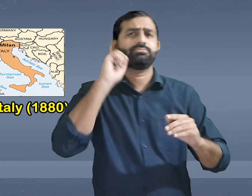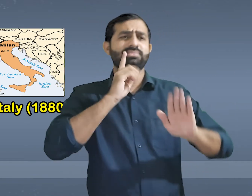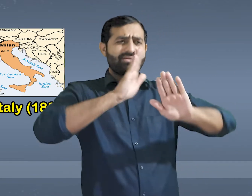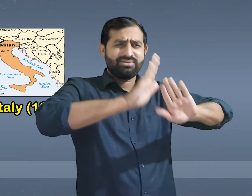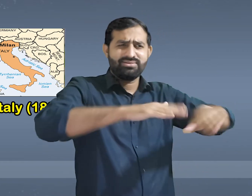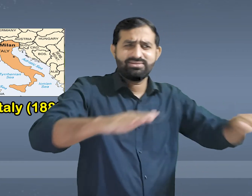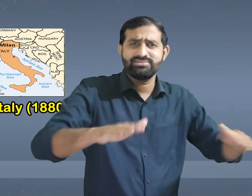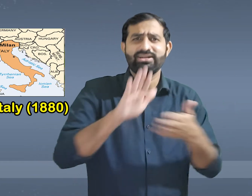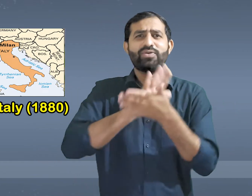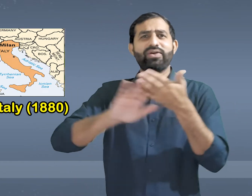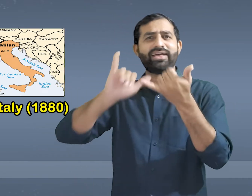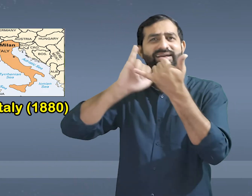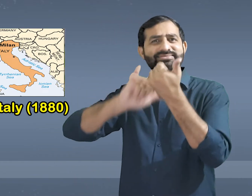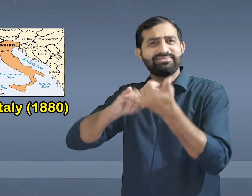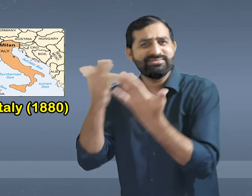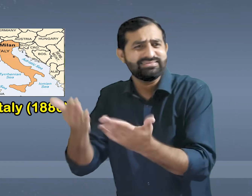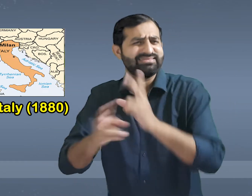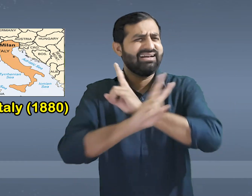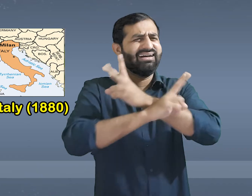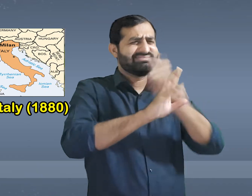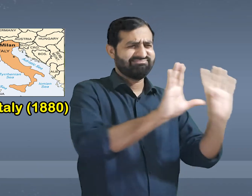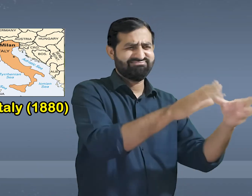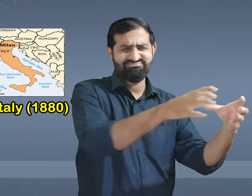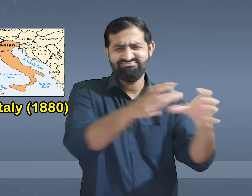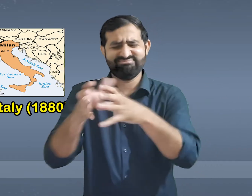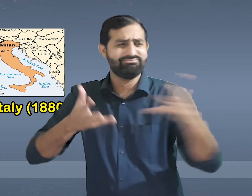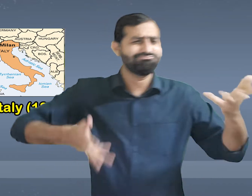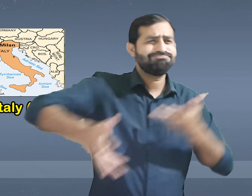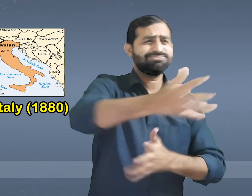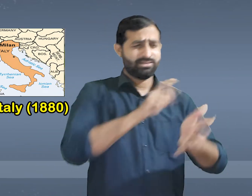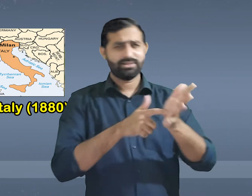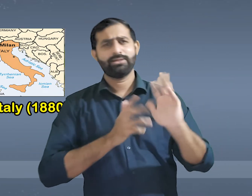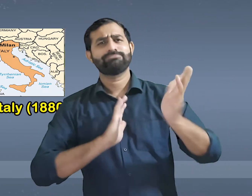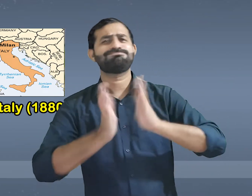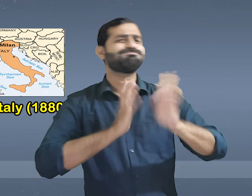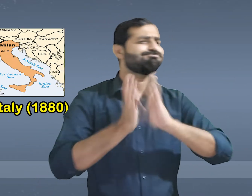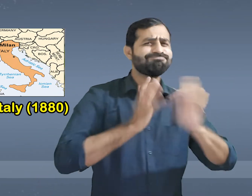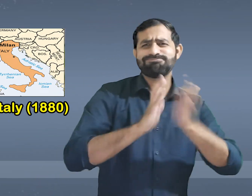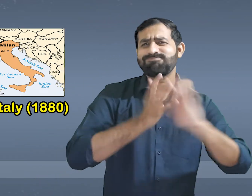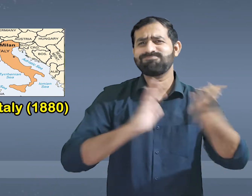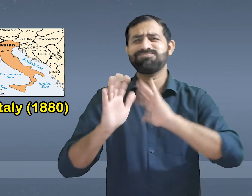there were many deaf educators and deaf students. They would stay in the hostel and use sign language.